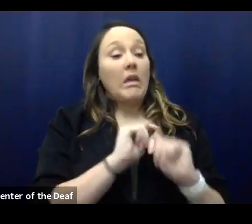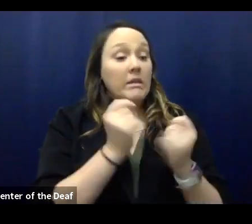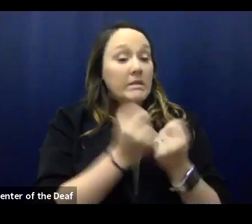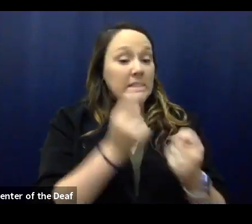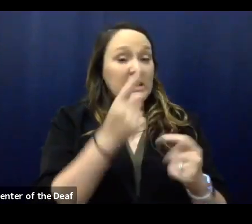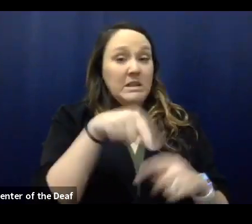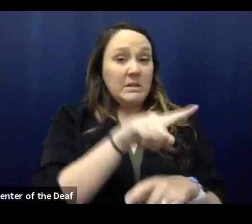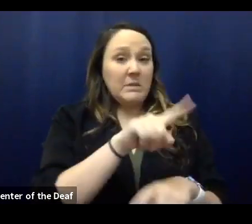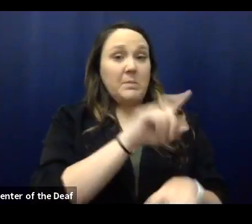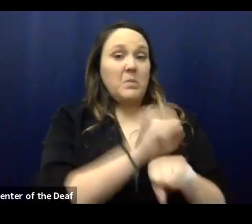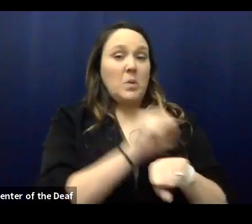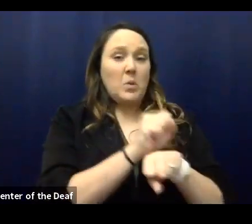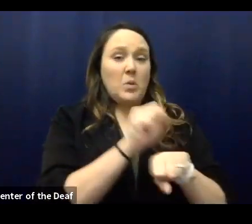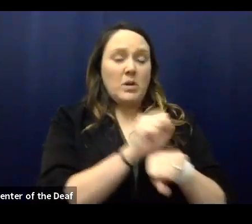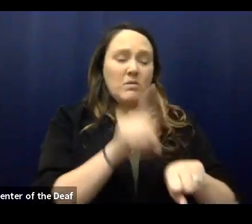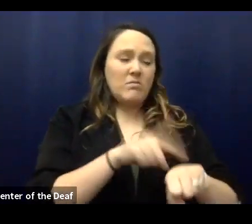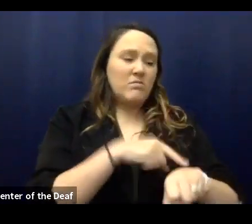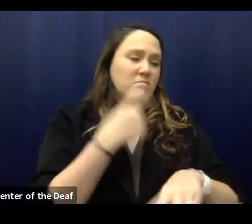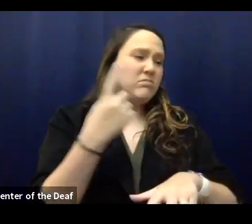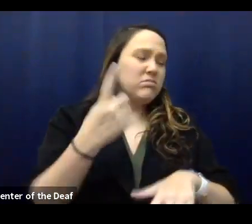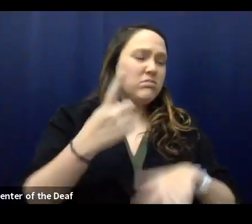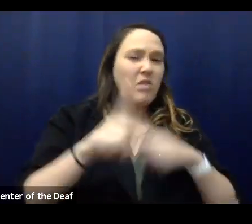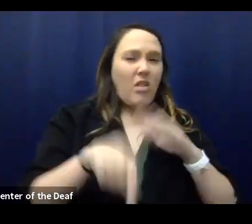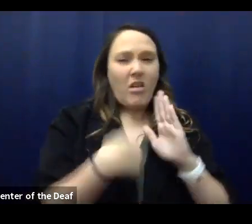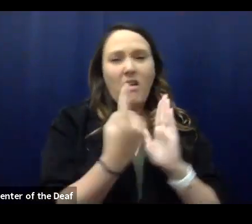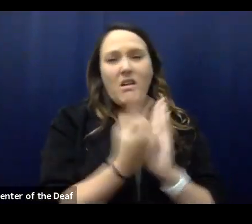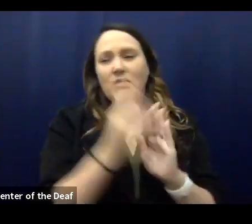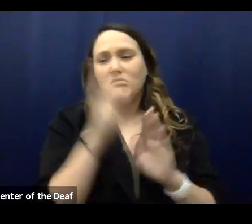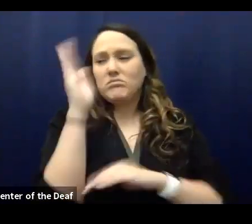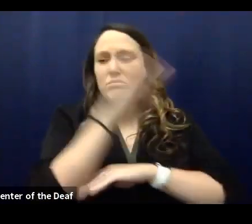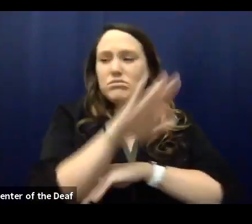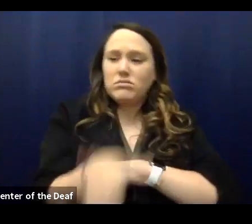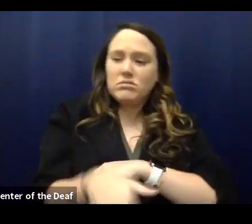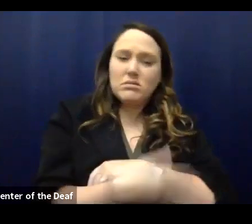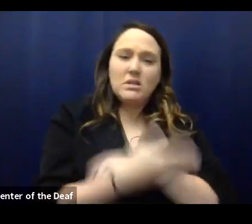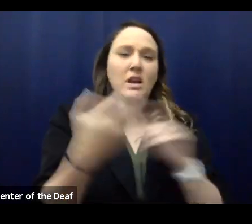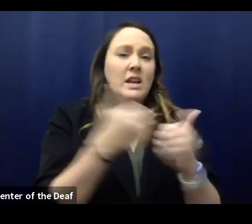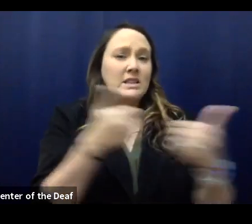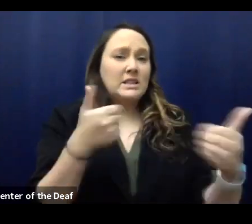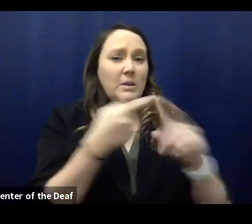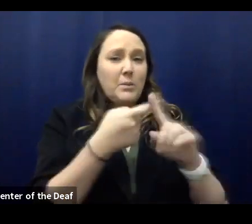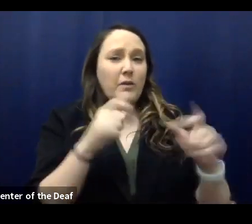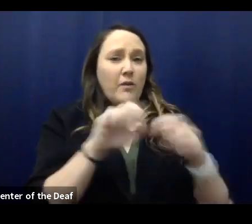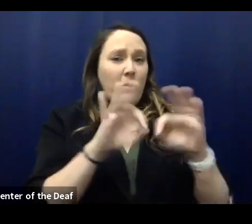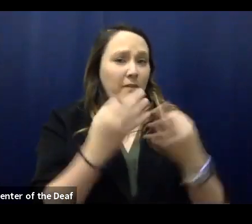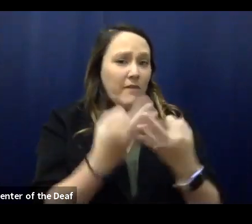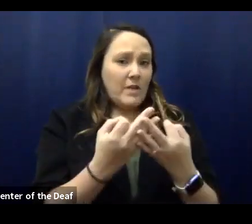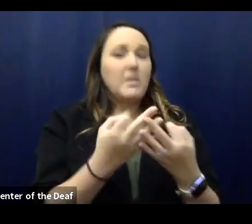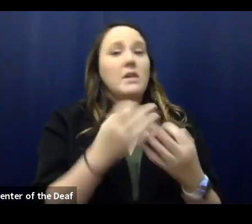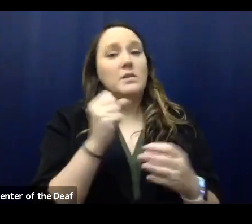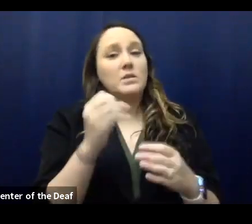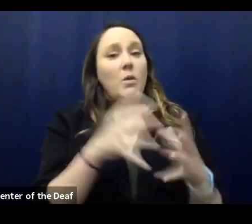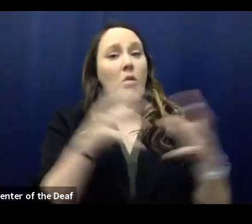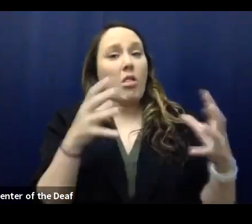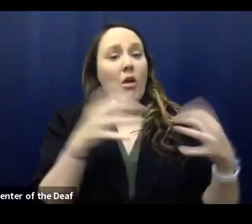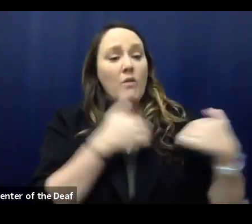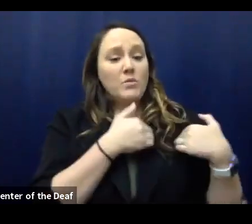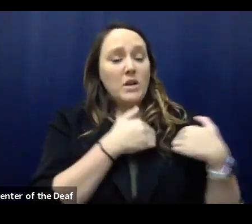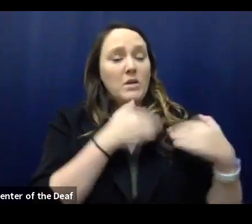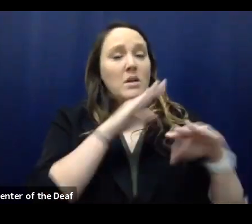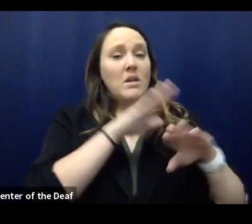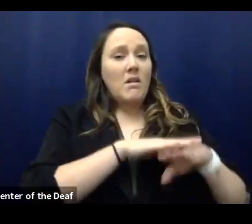long hours away from their families and loved ones, which has put a lot of responsibility on their spouses, children,